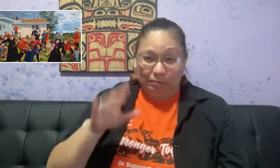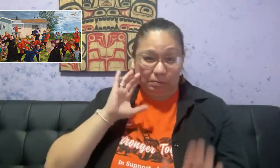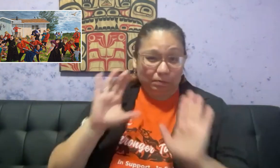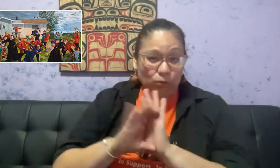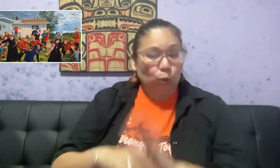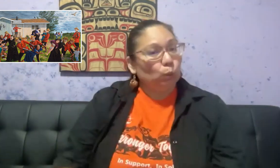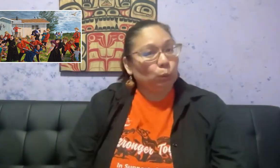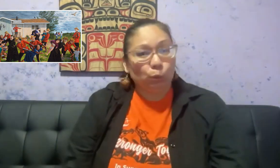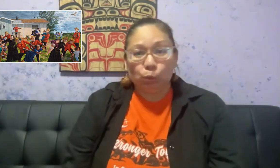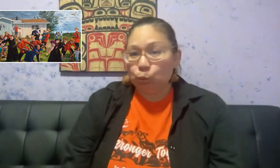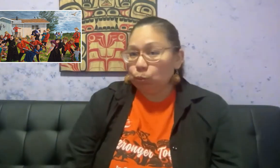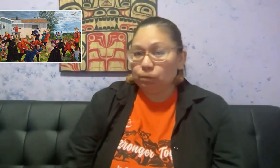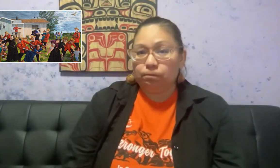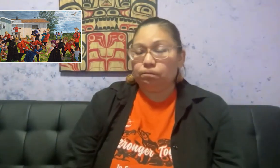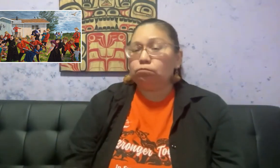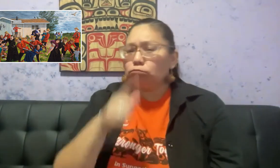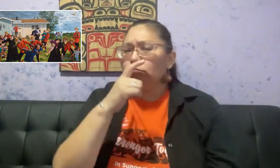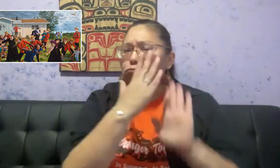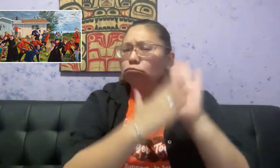It's a painting and it holds a heavy reality.